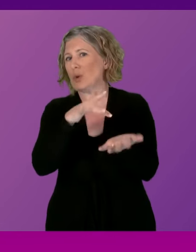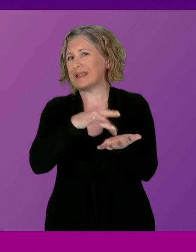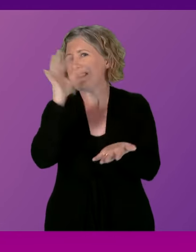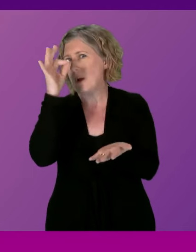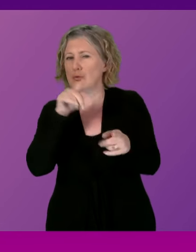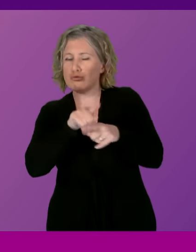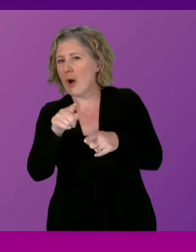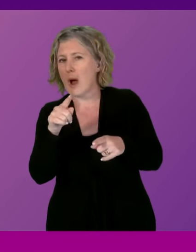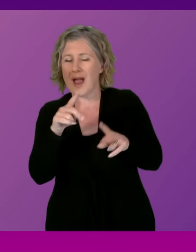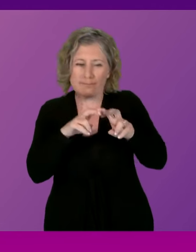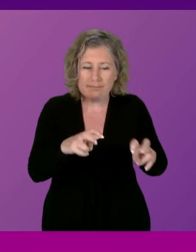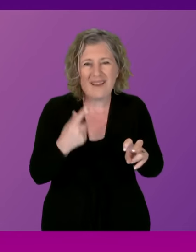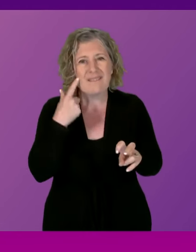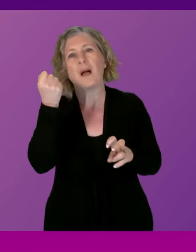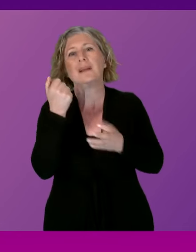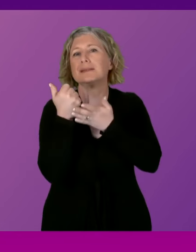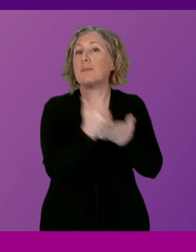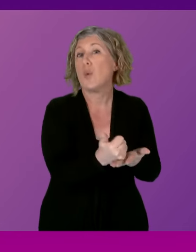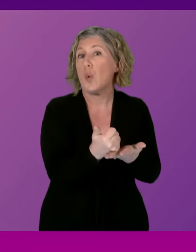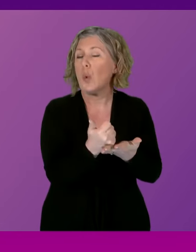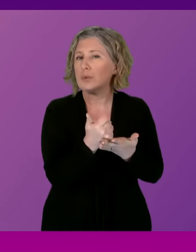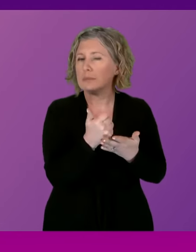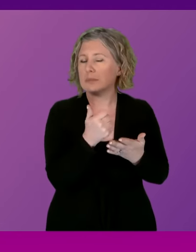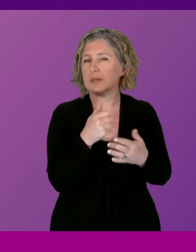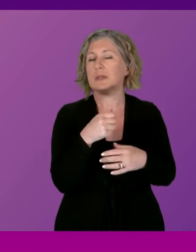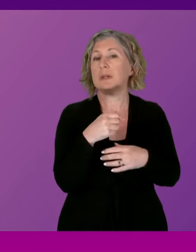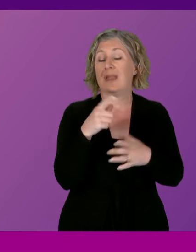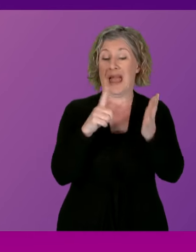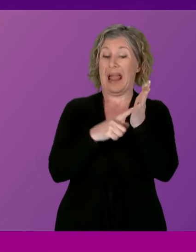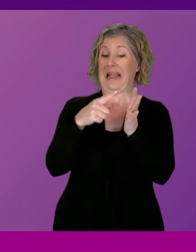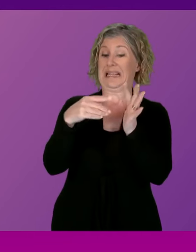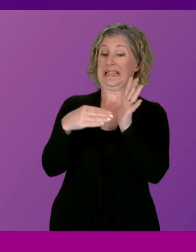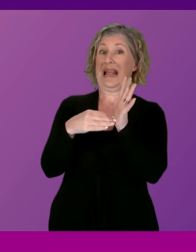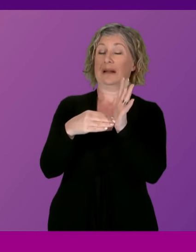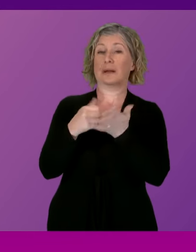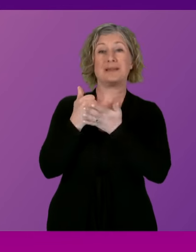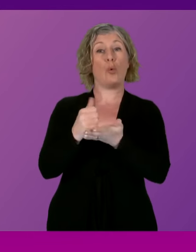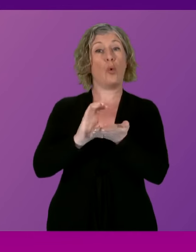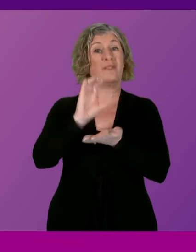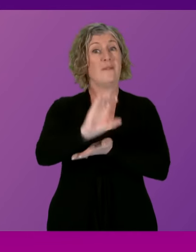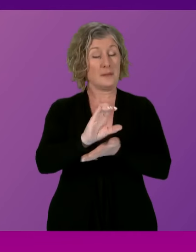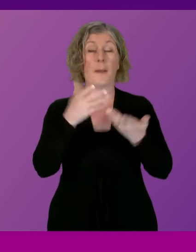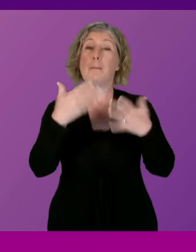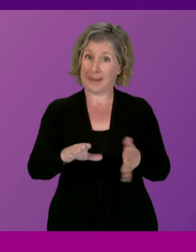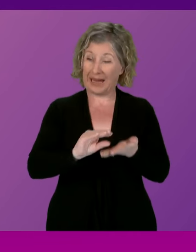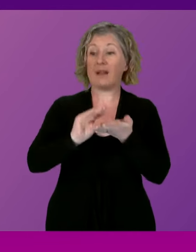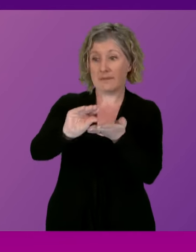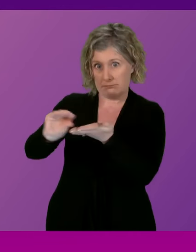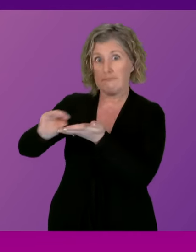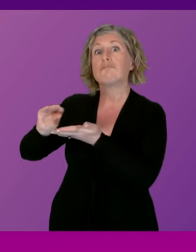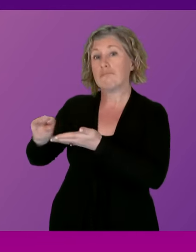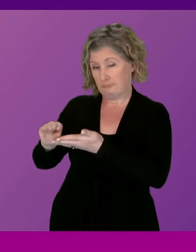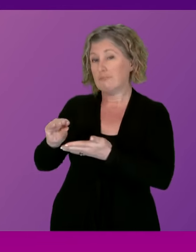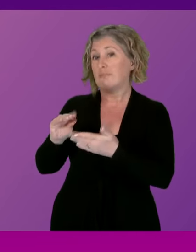we can provide. It should be said that the LEZ Support Fund has been providing grant funding for taxi retrofits since